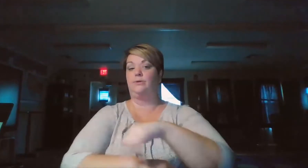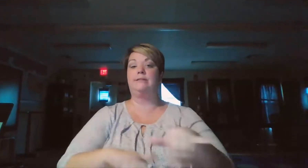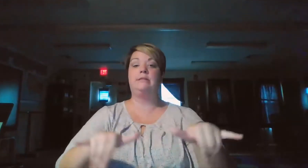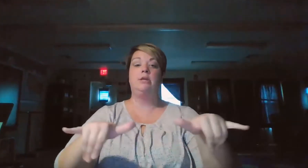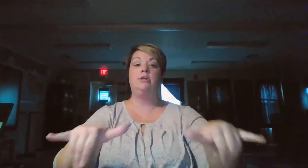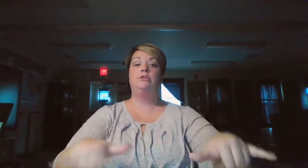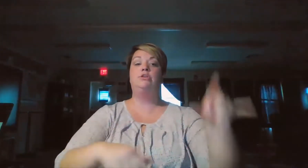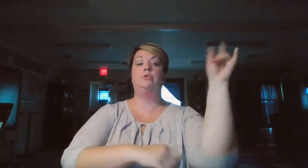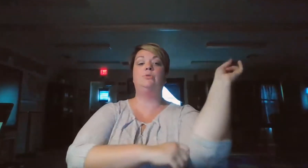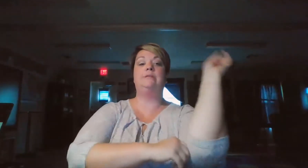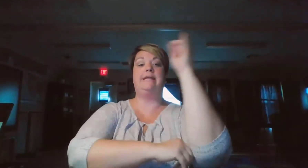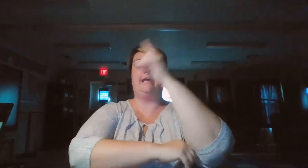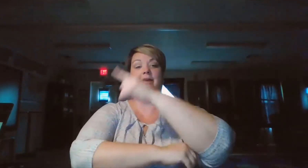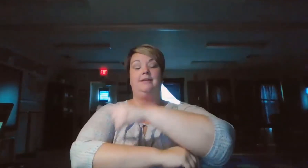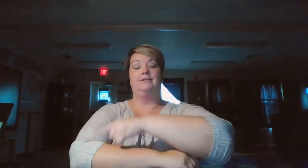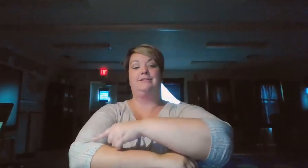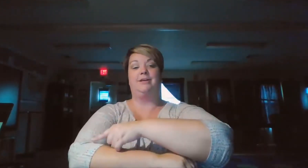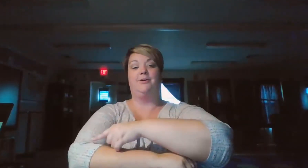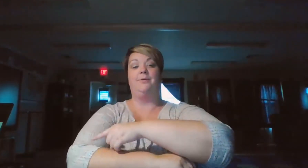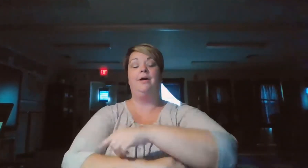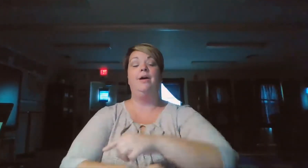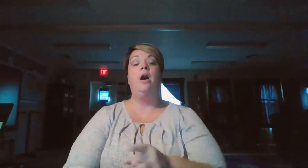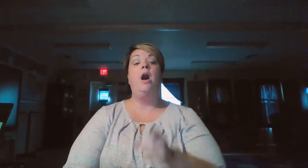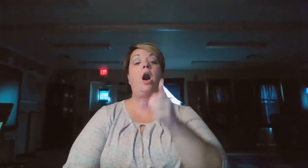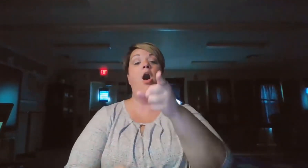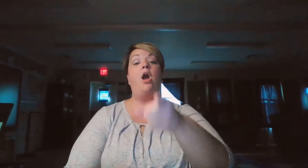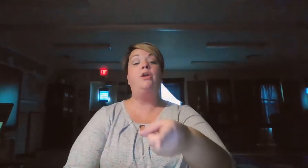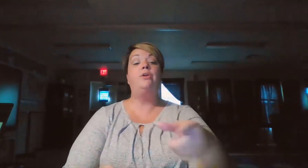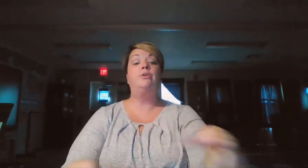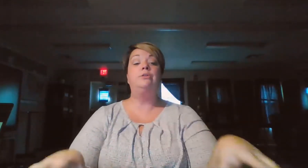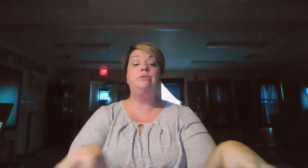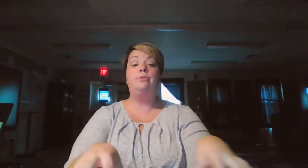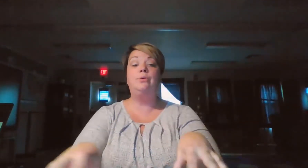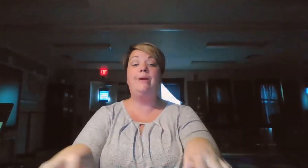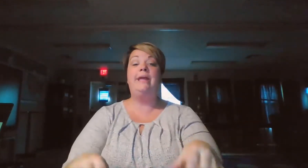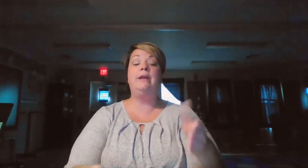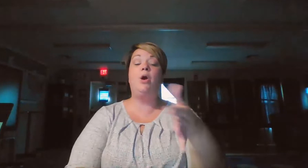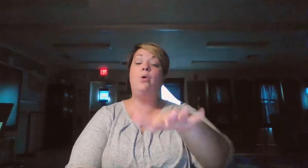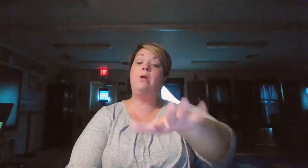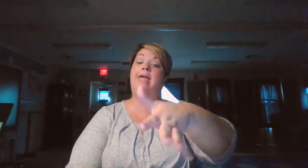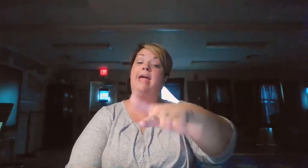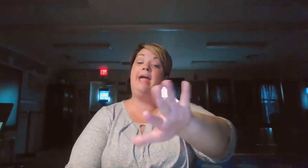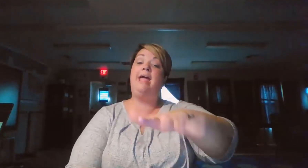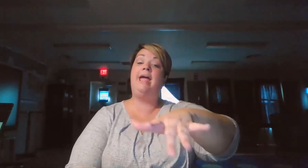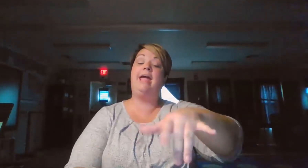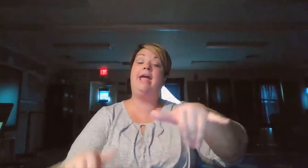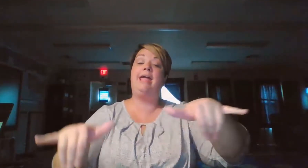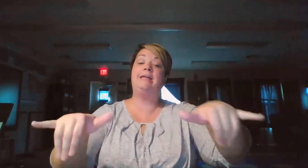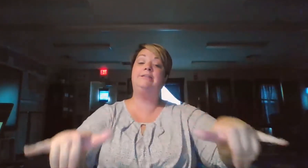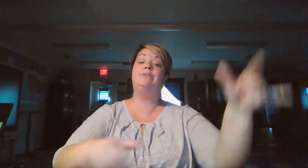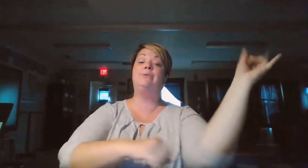it's today. So are you doing okay today?